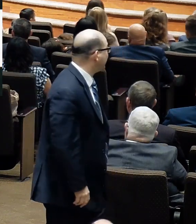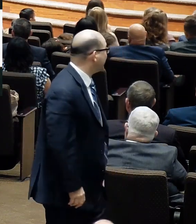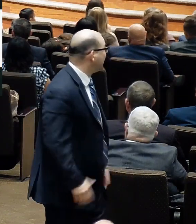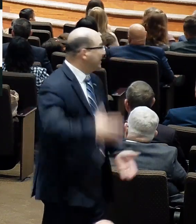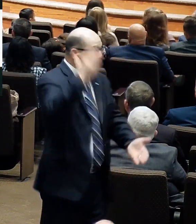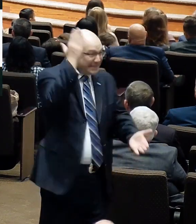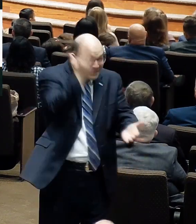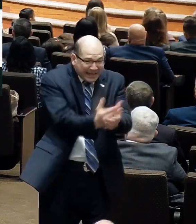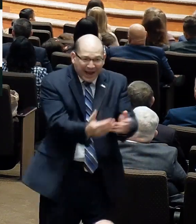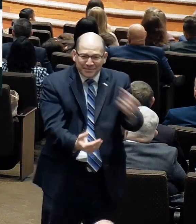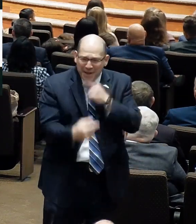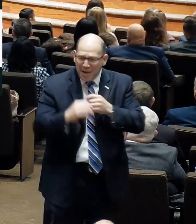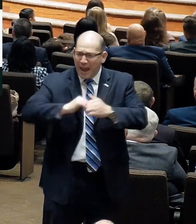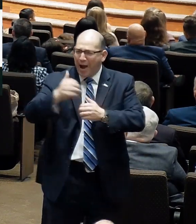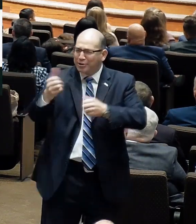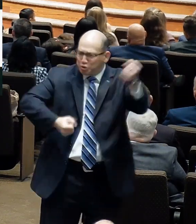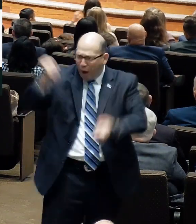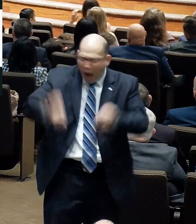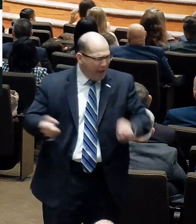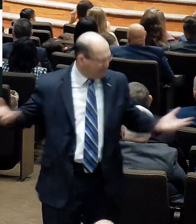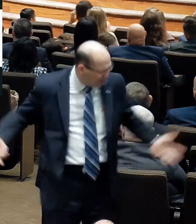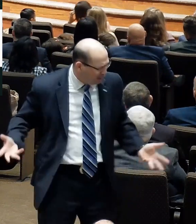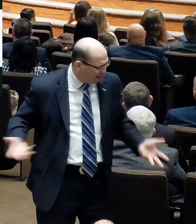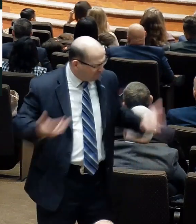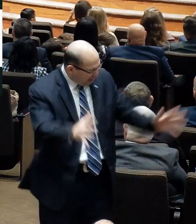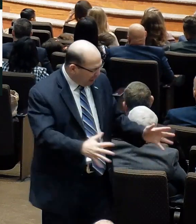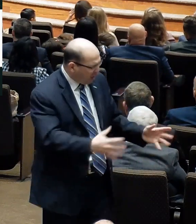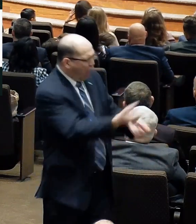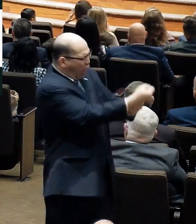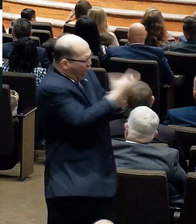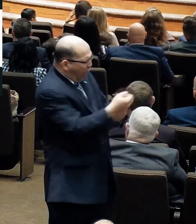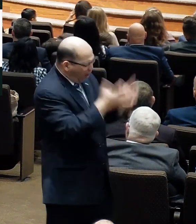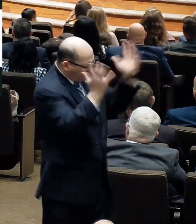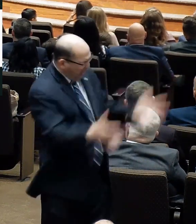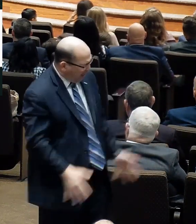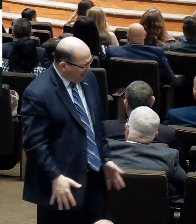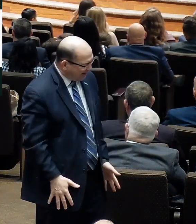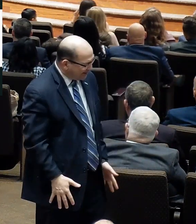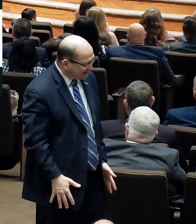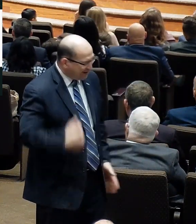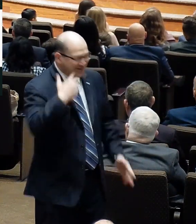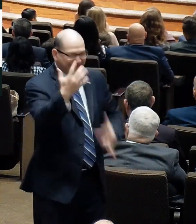and so I'm excited to release that follow-up volume.